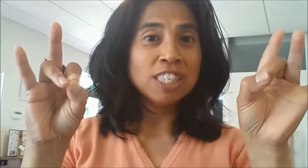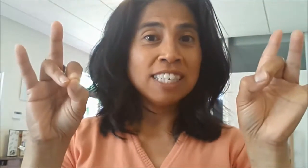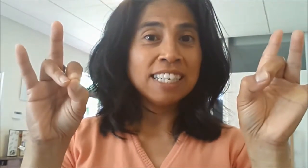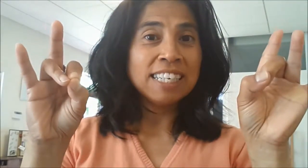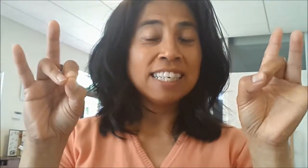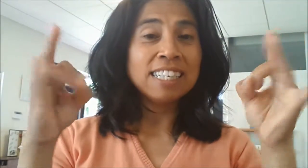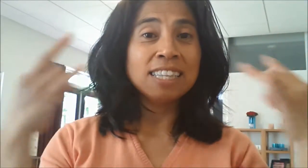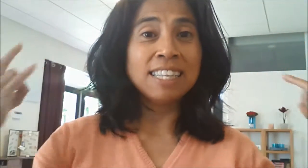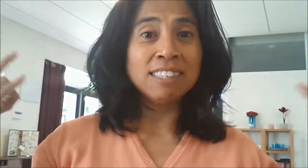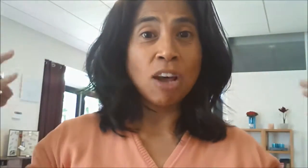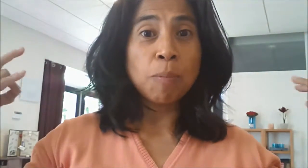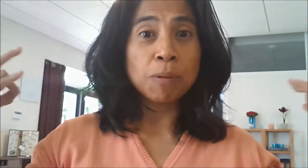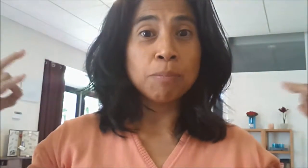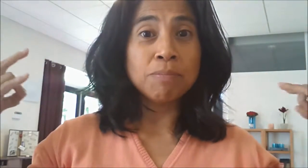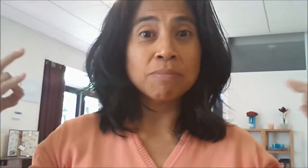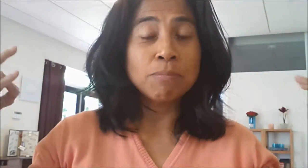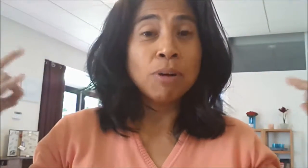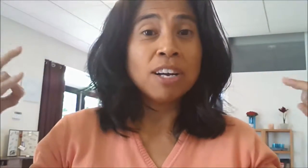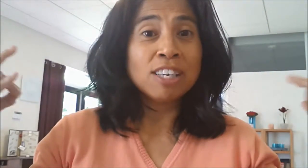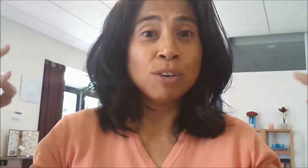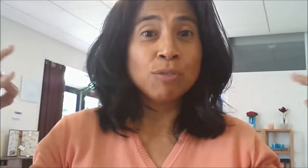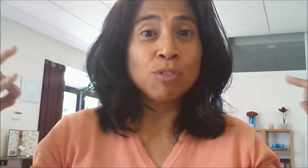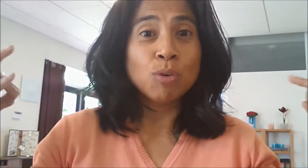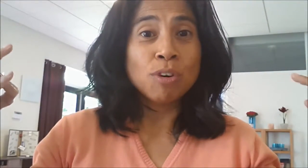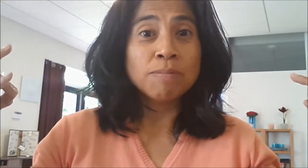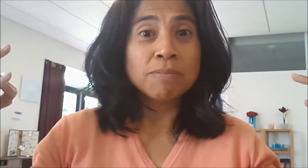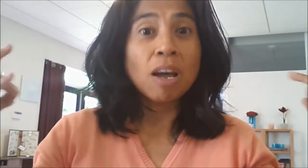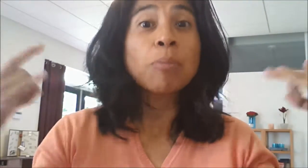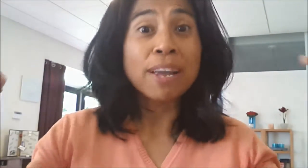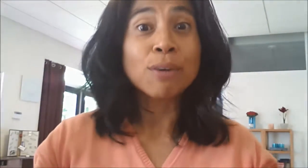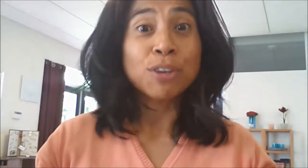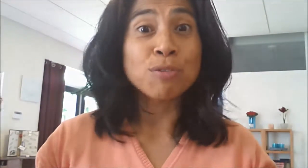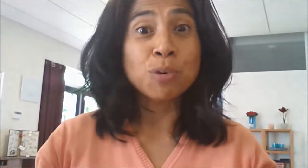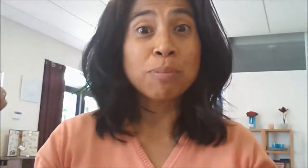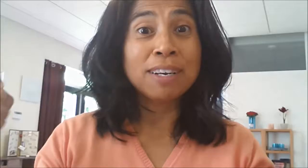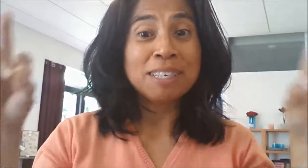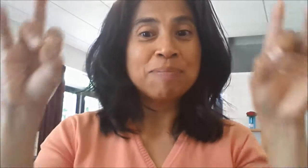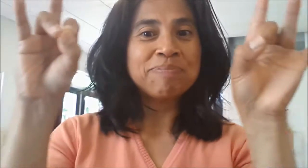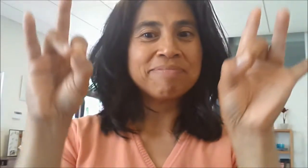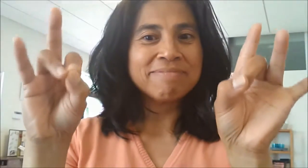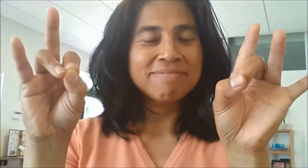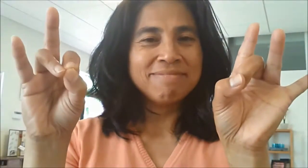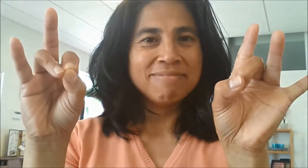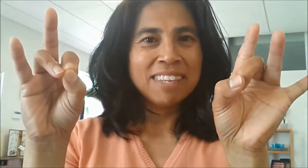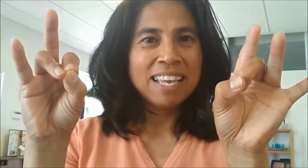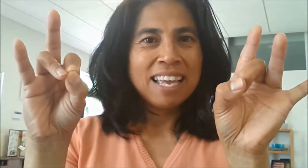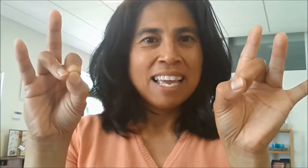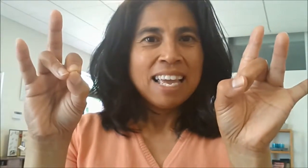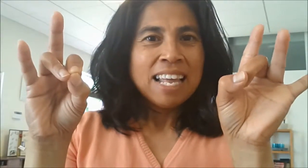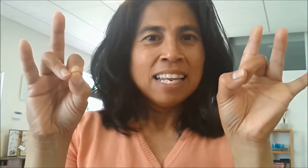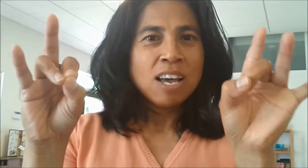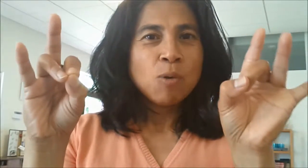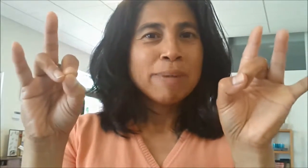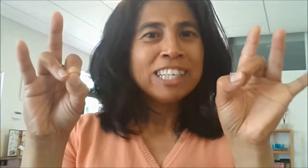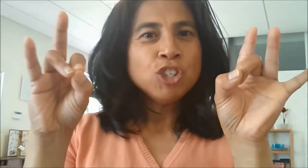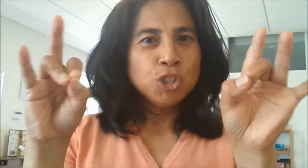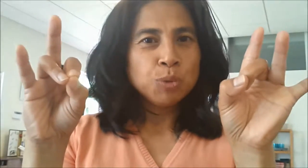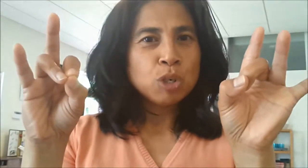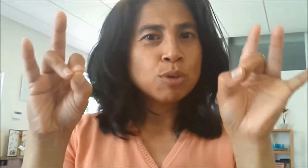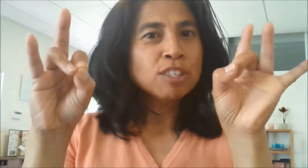in this upper area of your body. Now, mind you, according